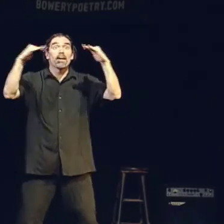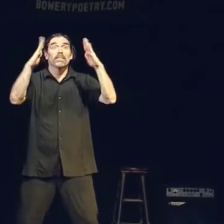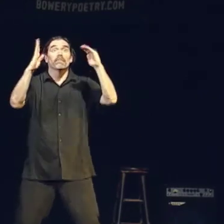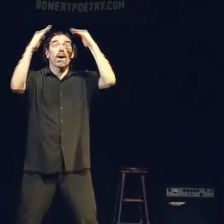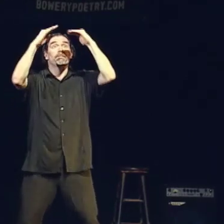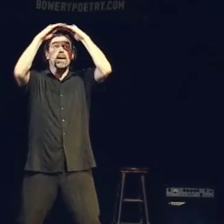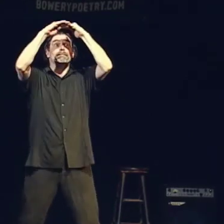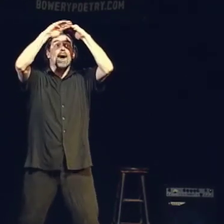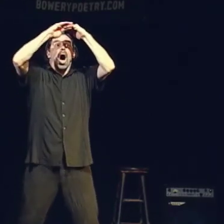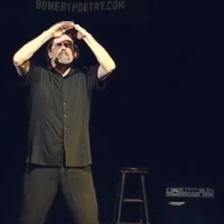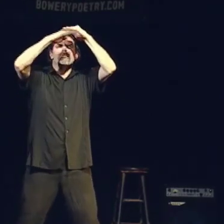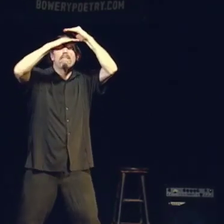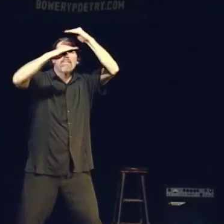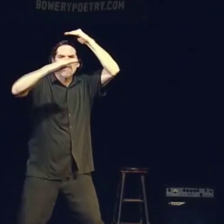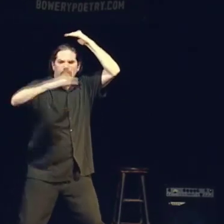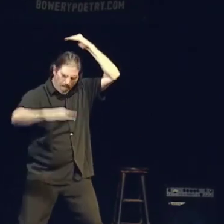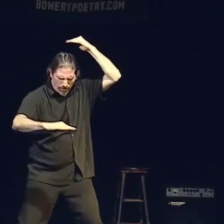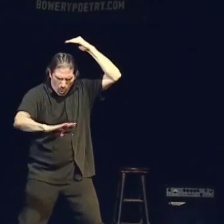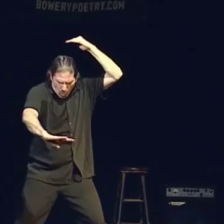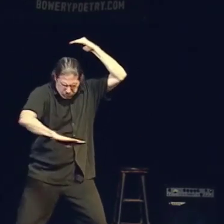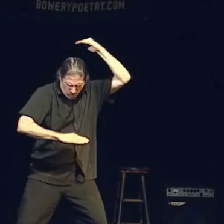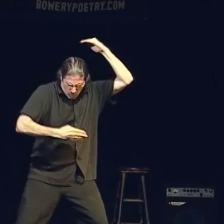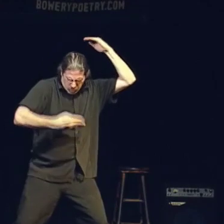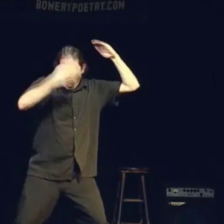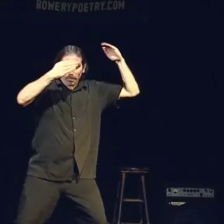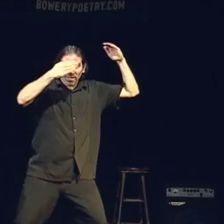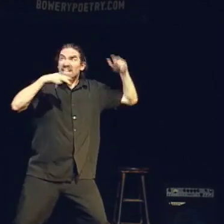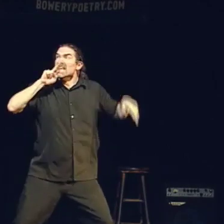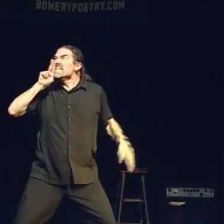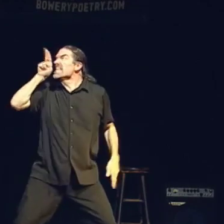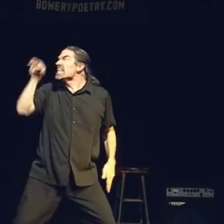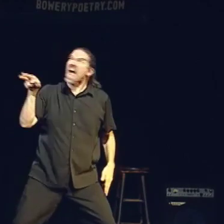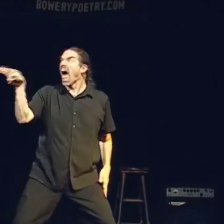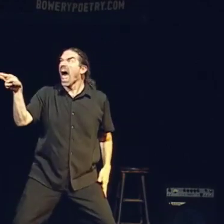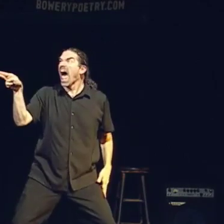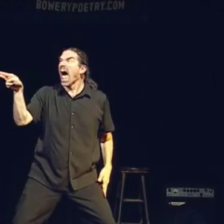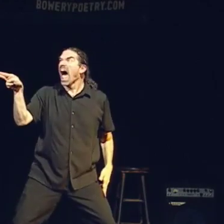temple of engraved steps. A snake of stone.